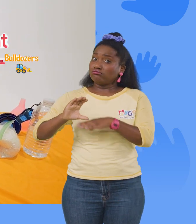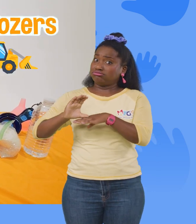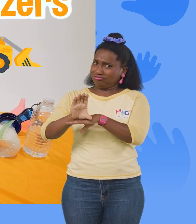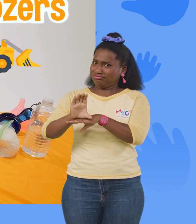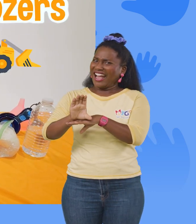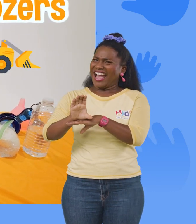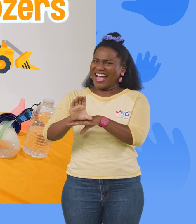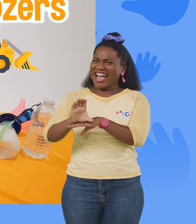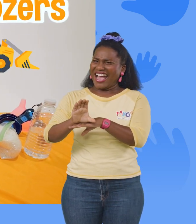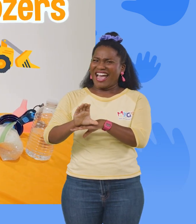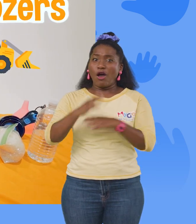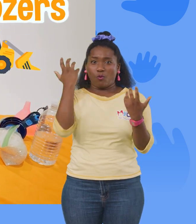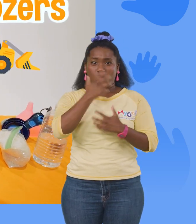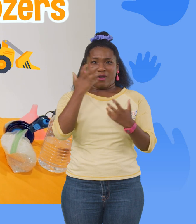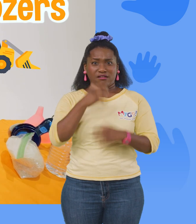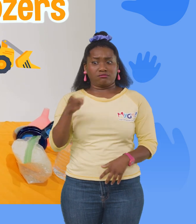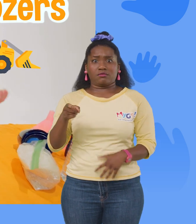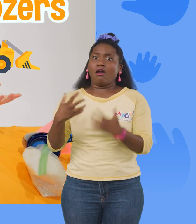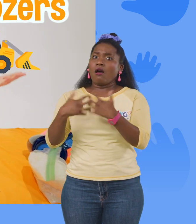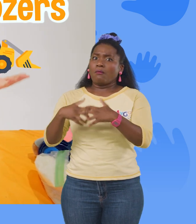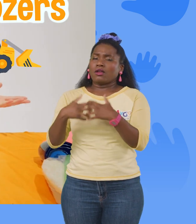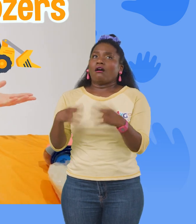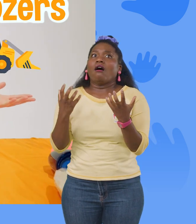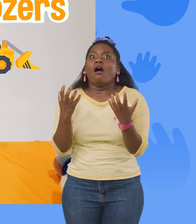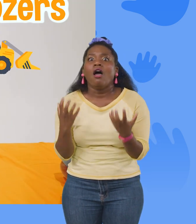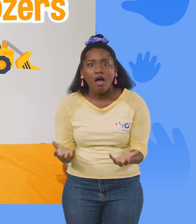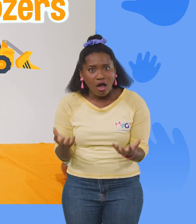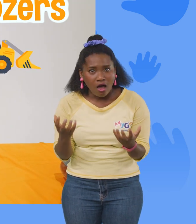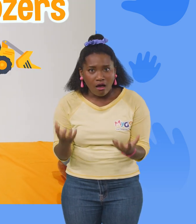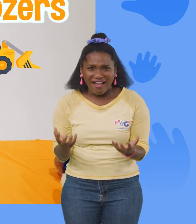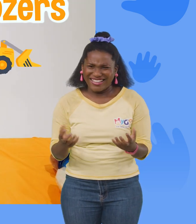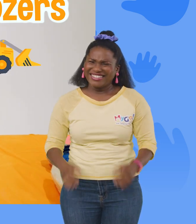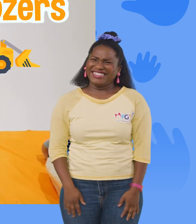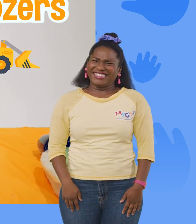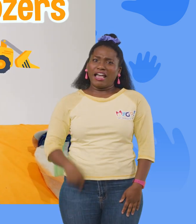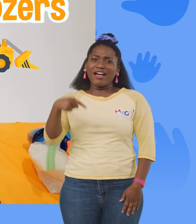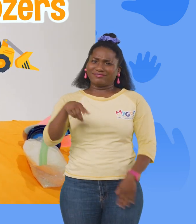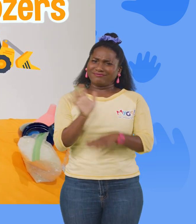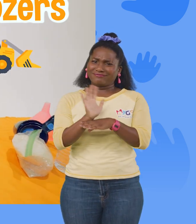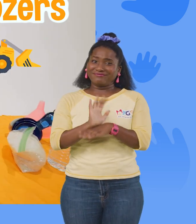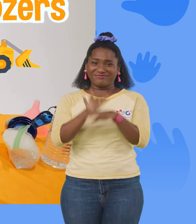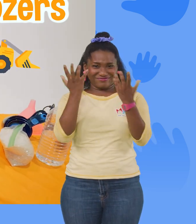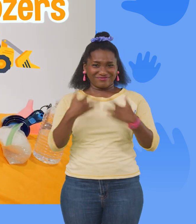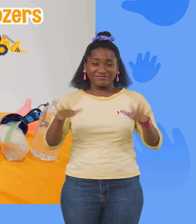bulldozers. Wow, those machines are so heavy. Haha. Well, this is the end of this video.